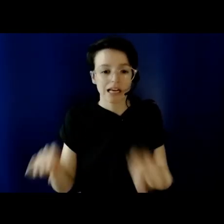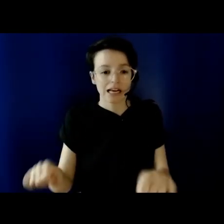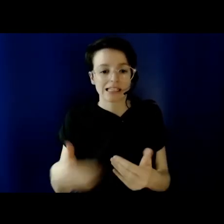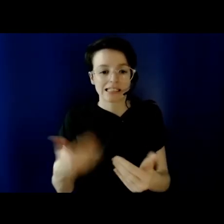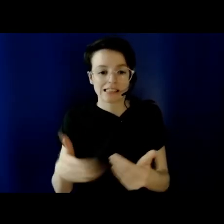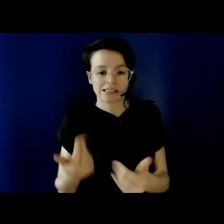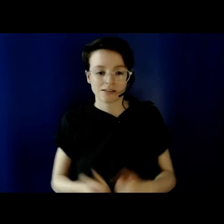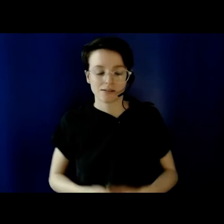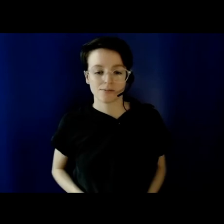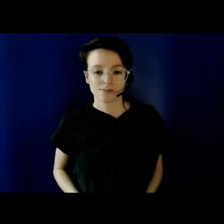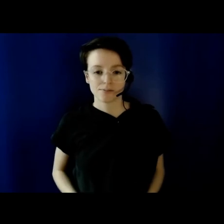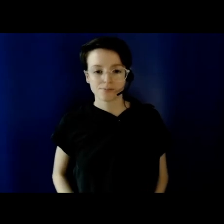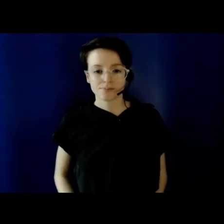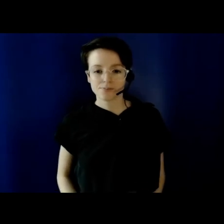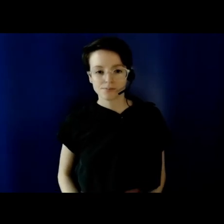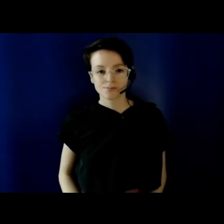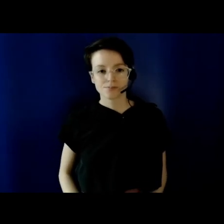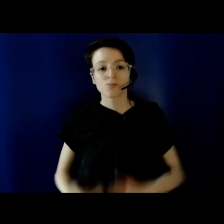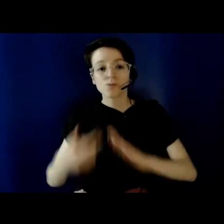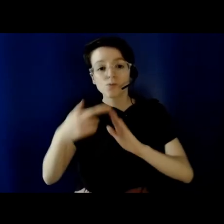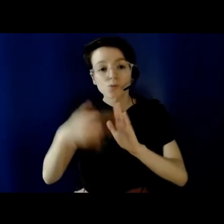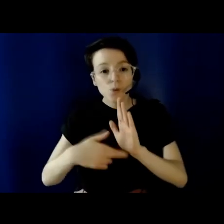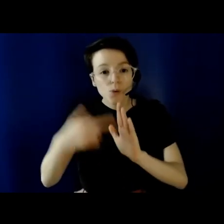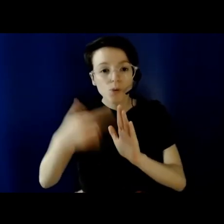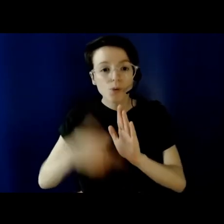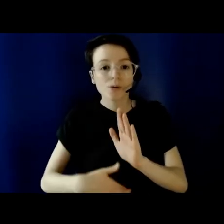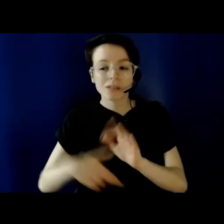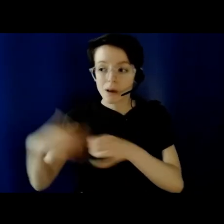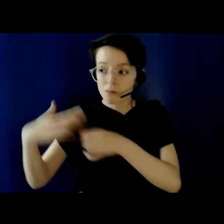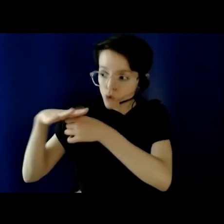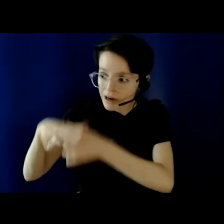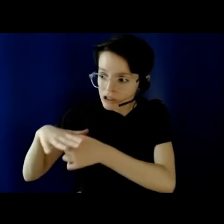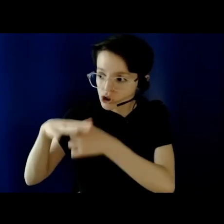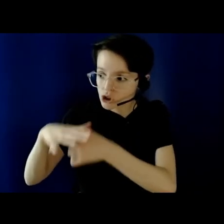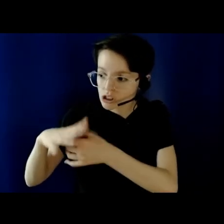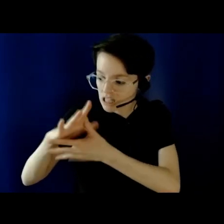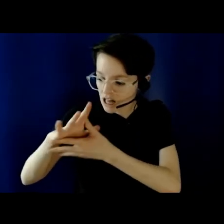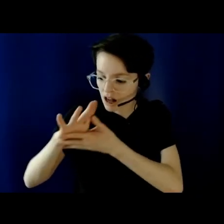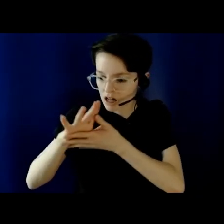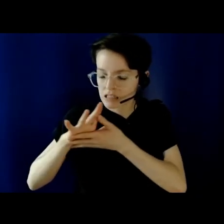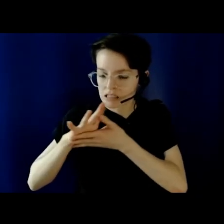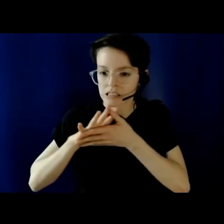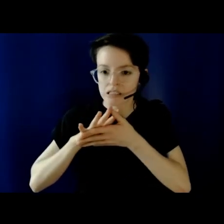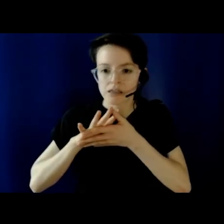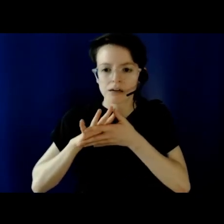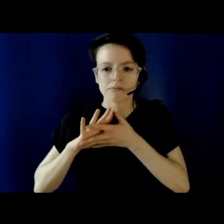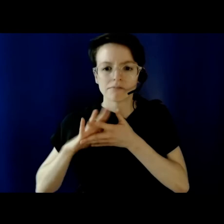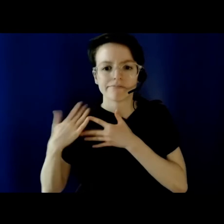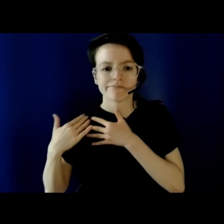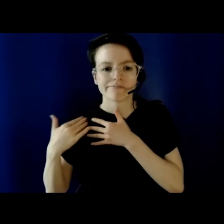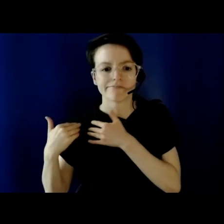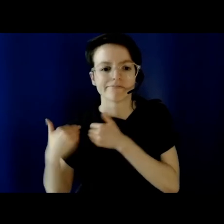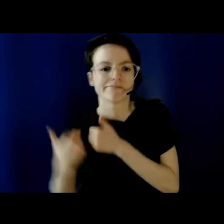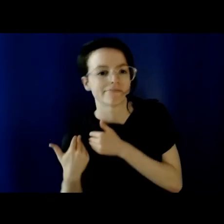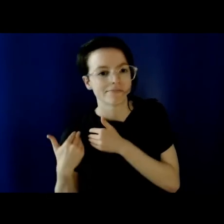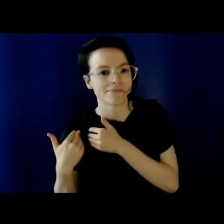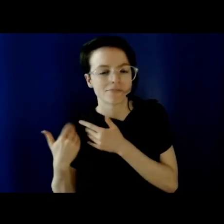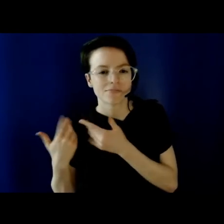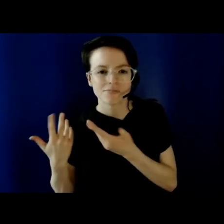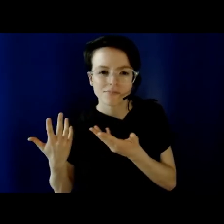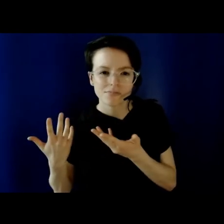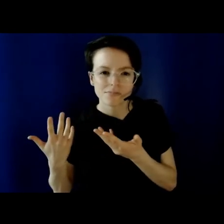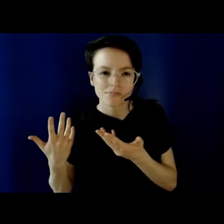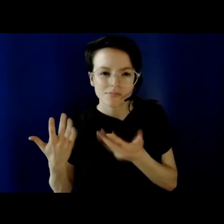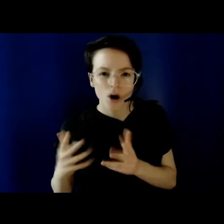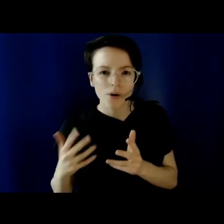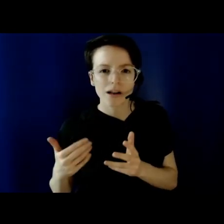The rules and the pressures that are presented by this return add a significant burden to an environment that already presents a lot of